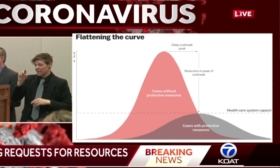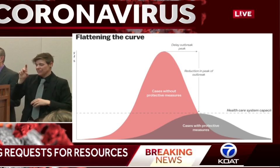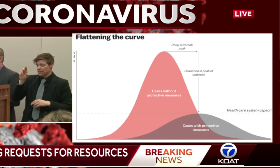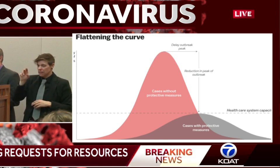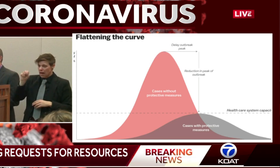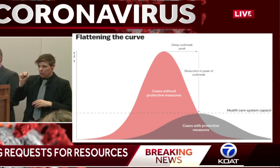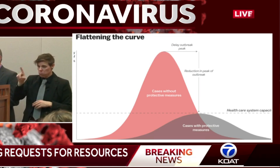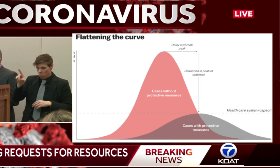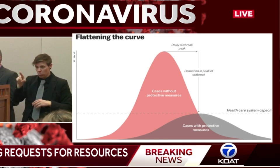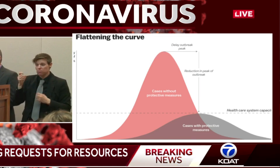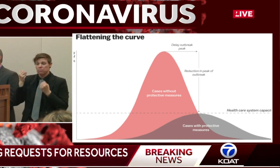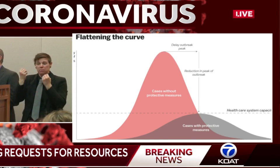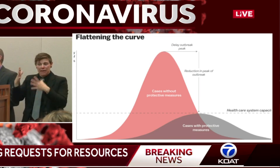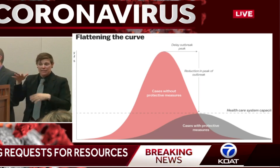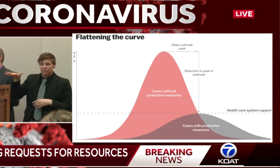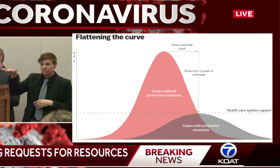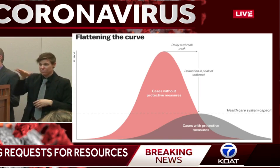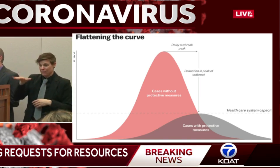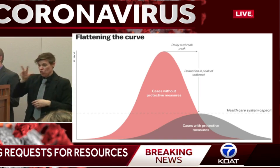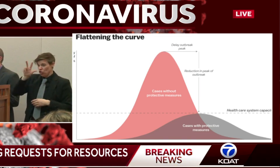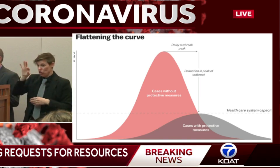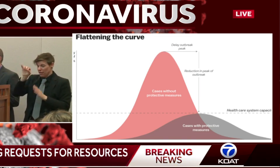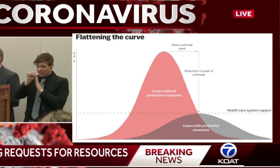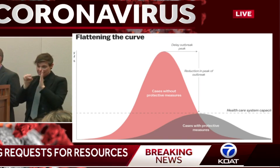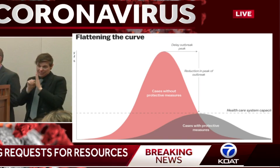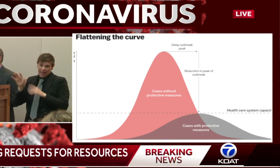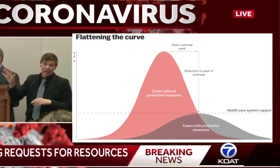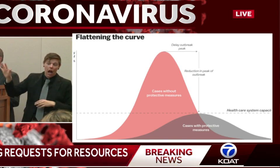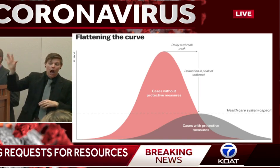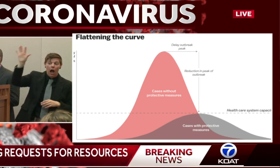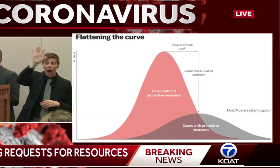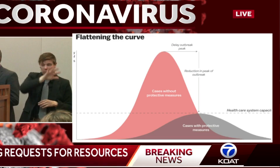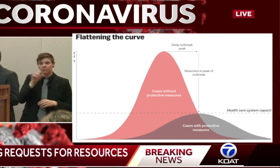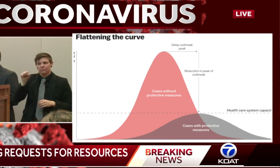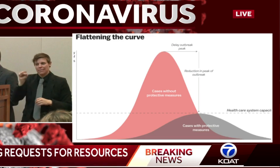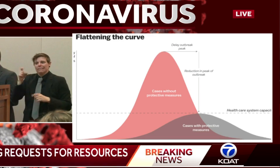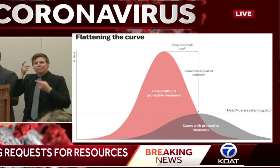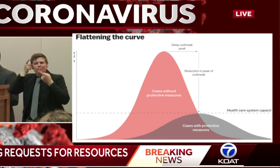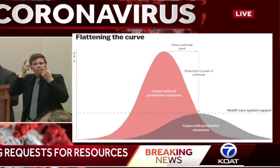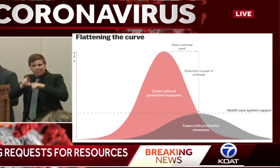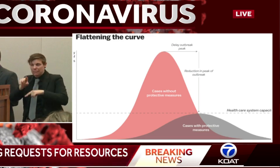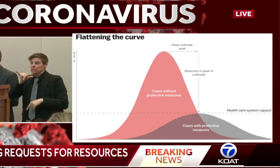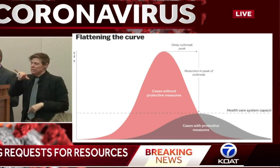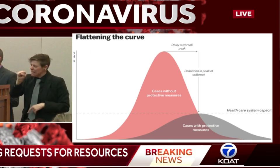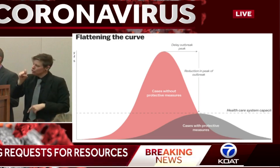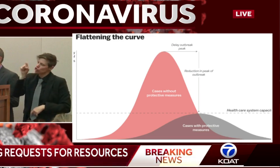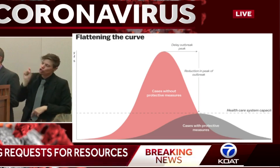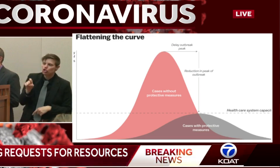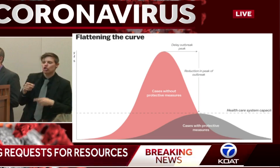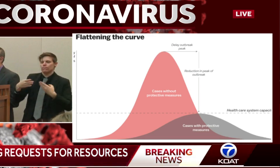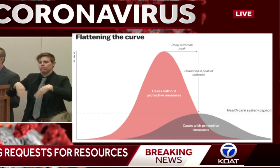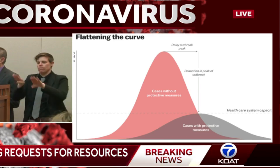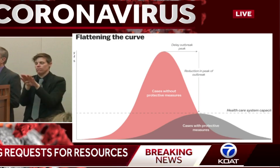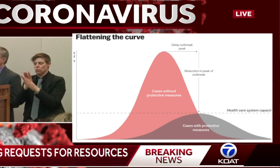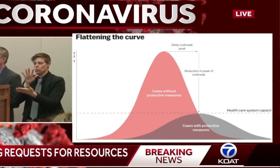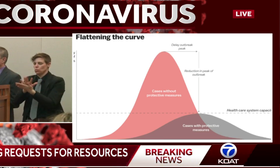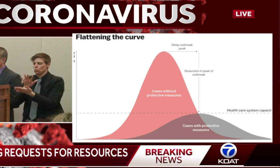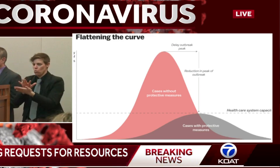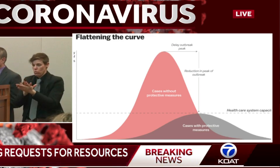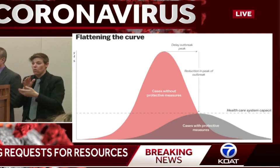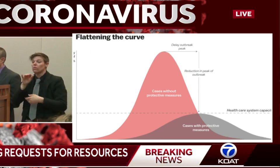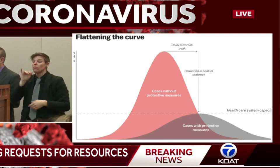90% of parents agreed with the closure of the schools. 85% believed the dismissal